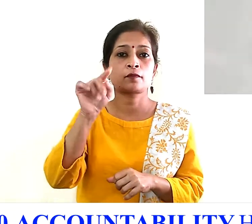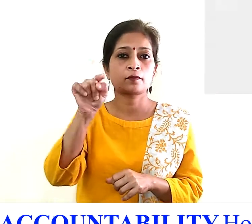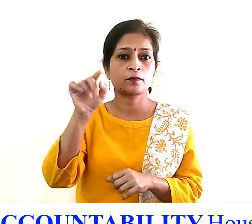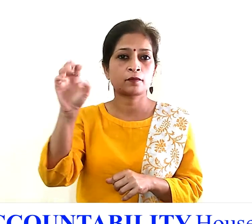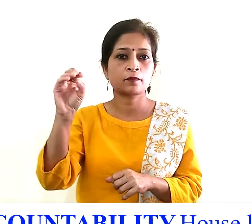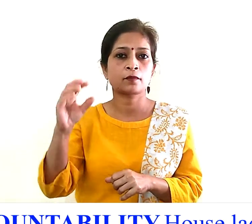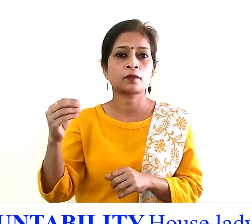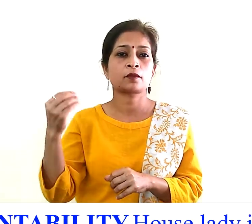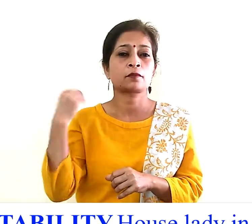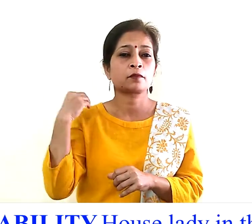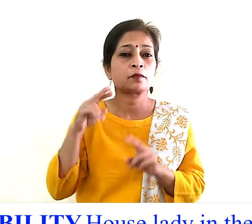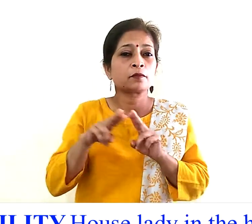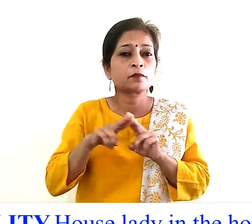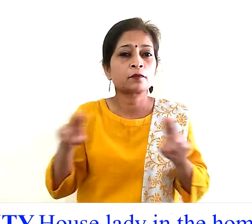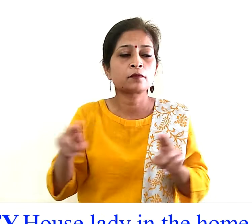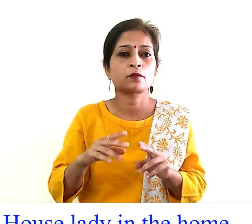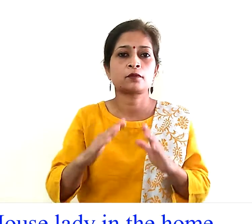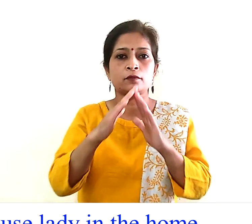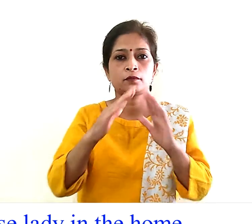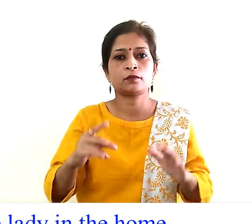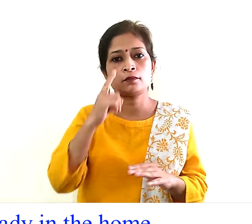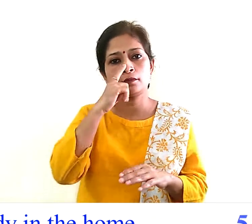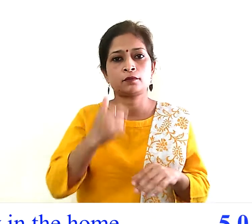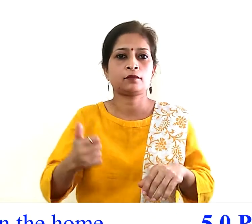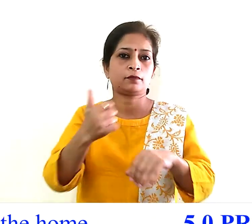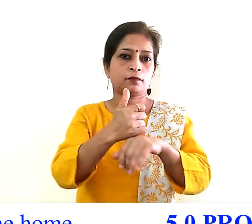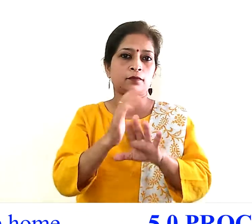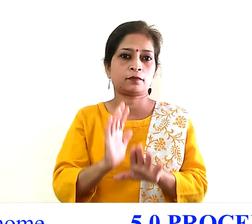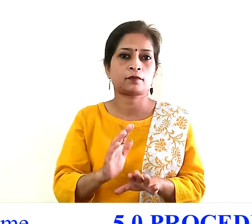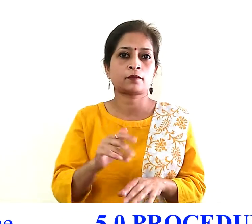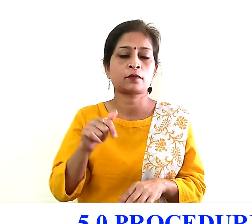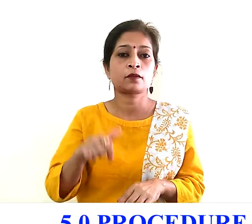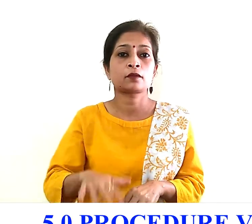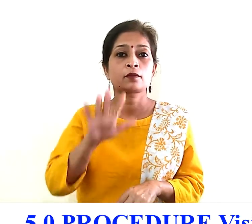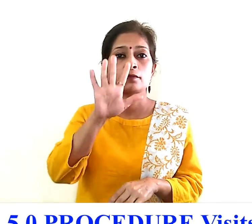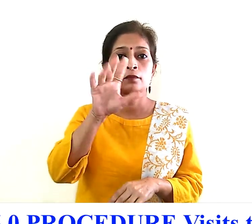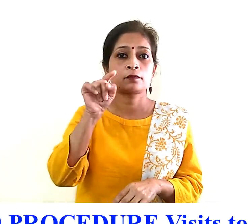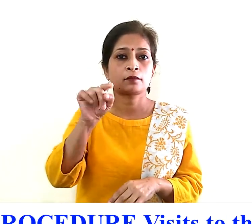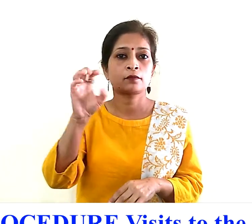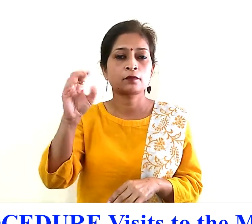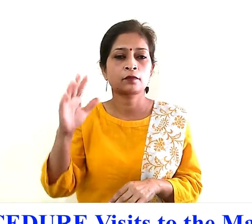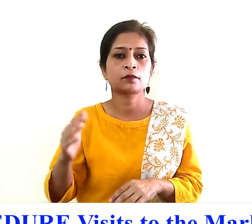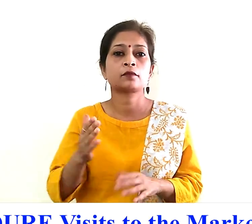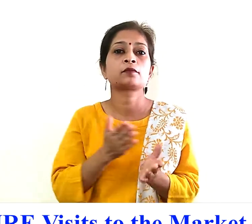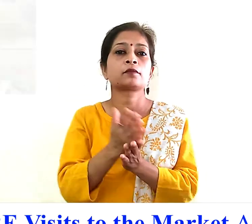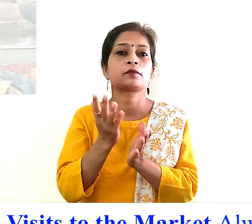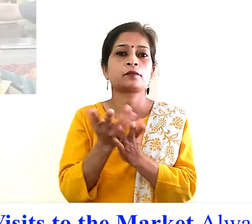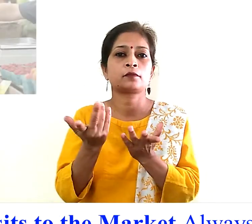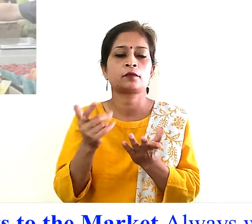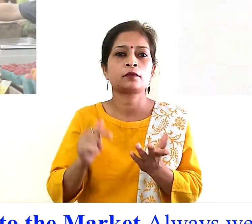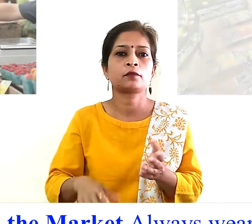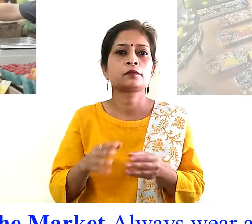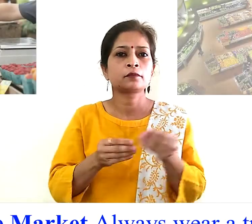accountability house lady in the home five point zero procedure visits to the market